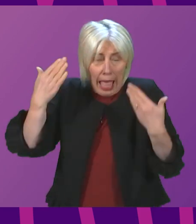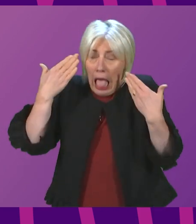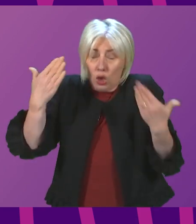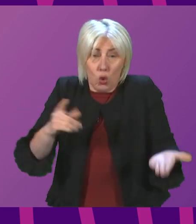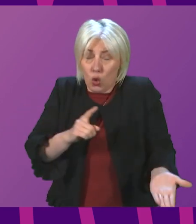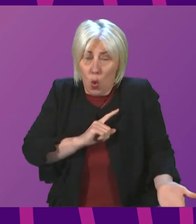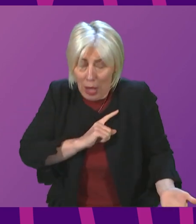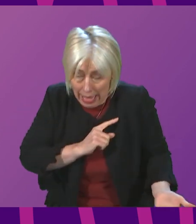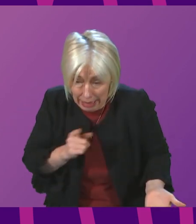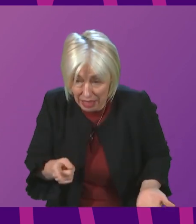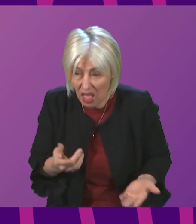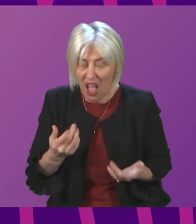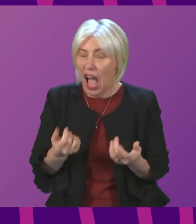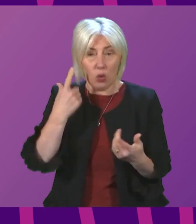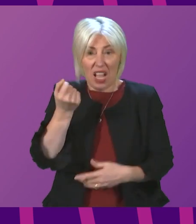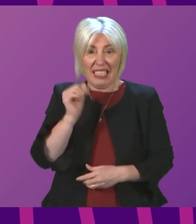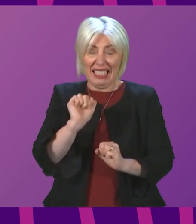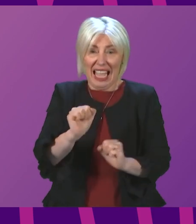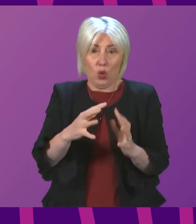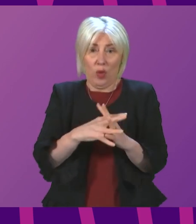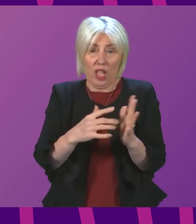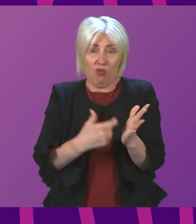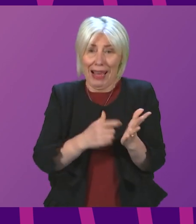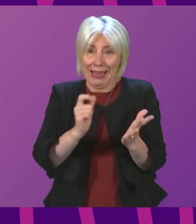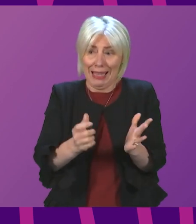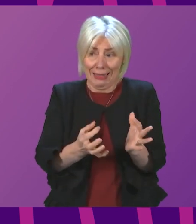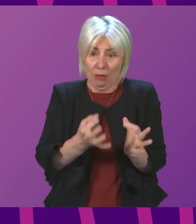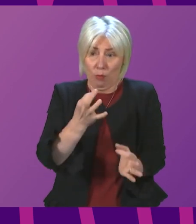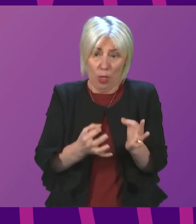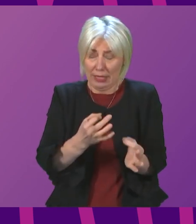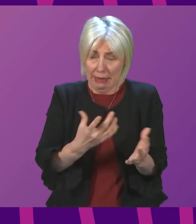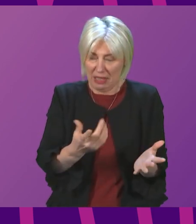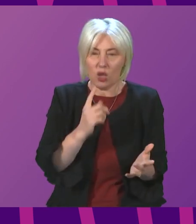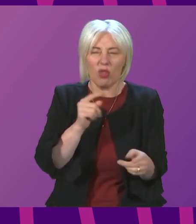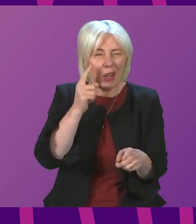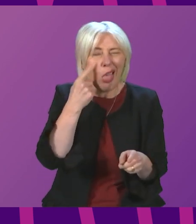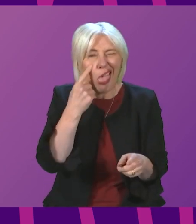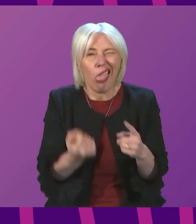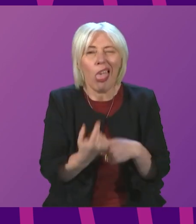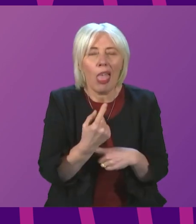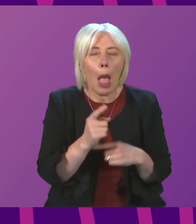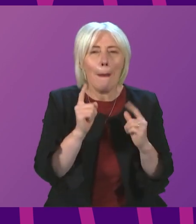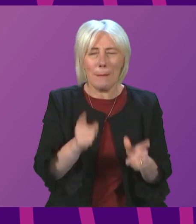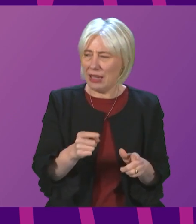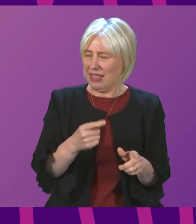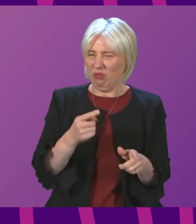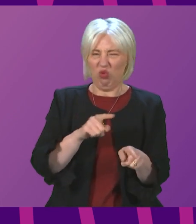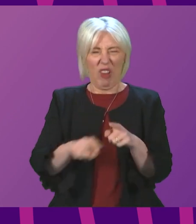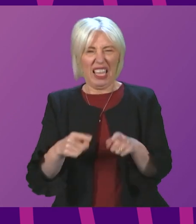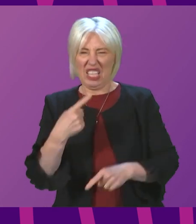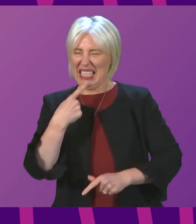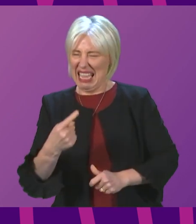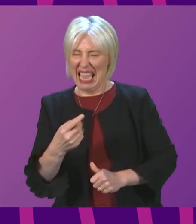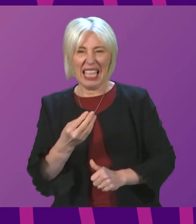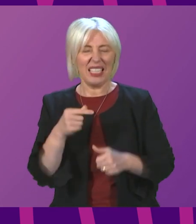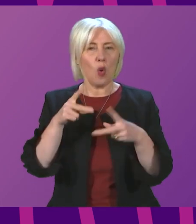understand the politics of this other than pure political opportunism, have tried to suggest somehow, and to